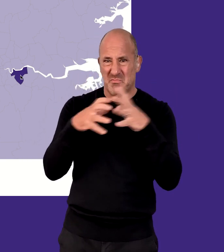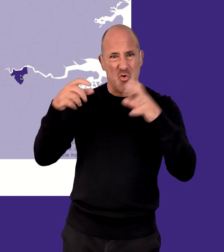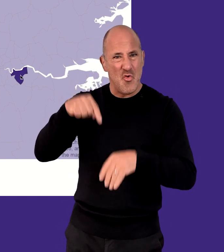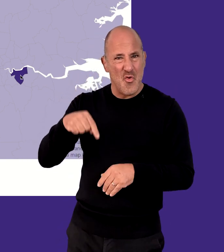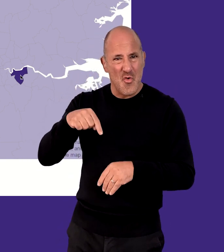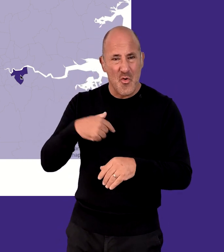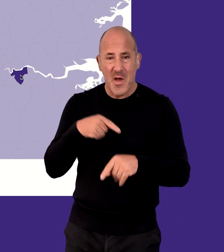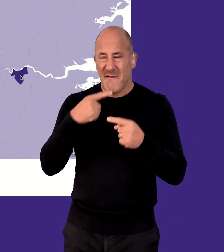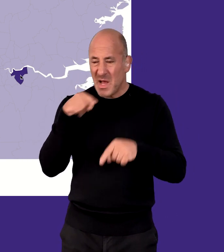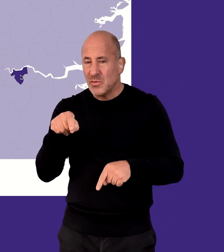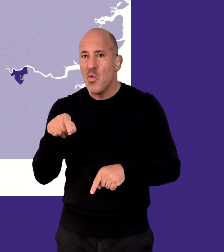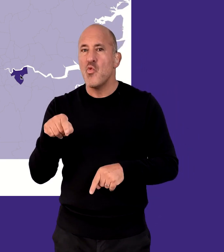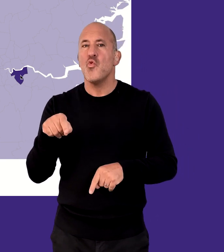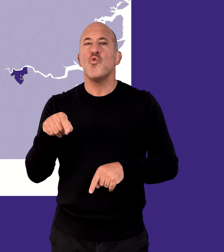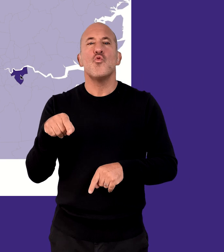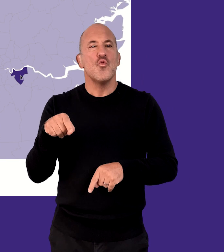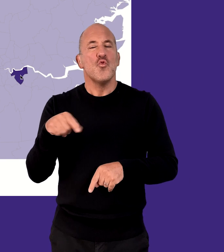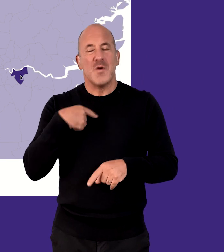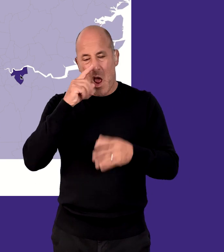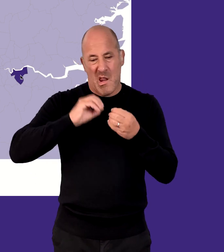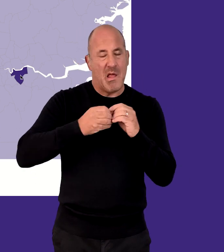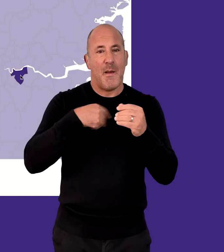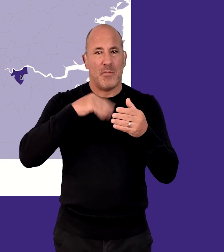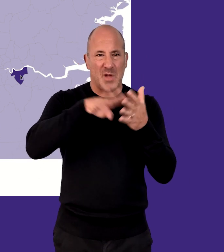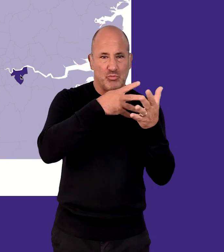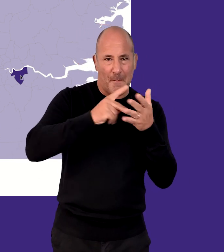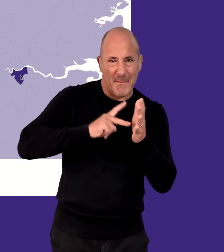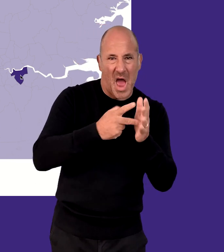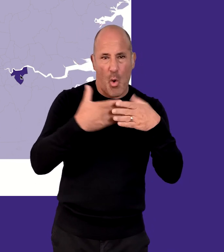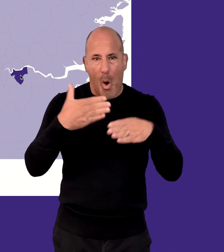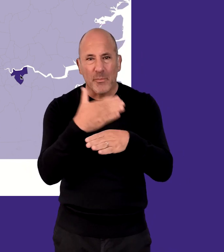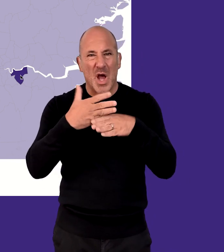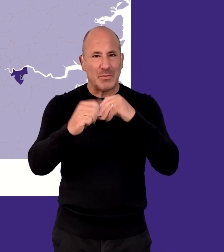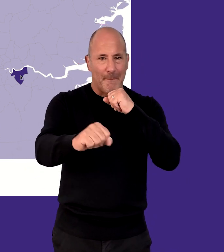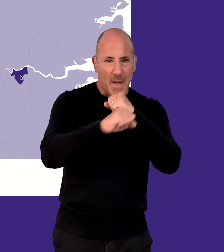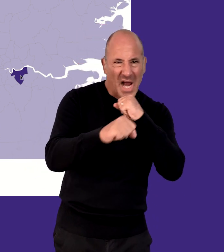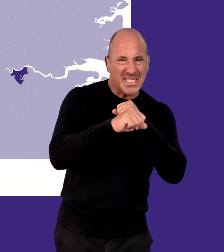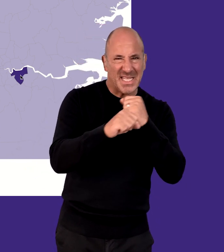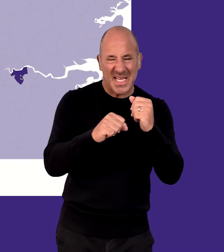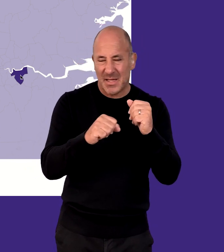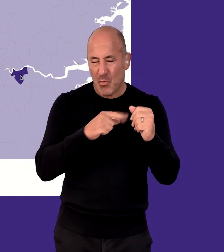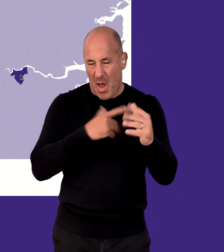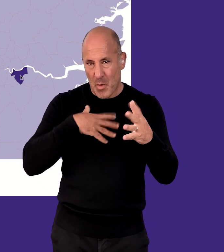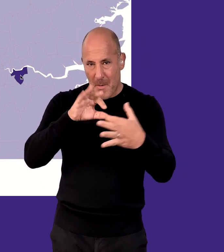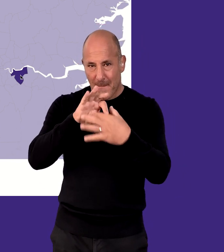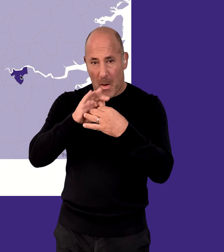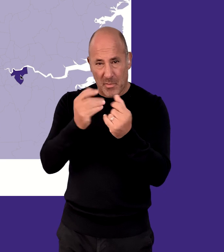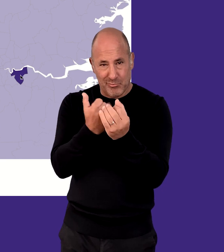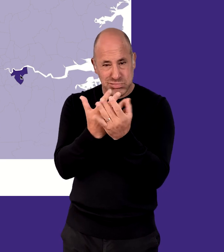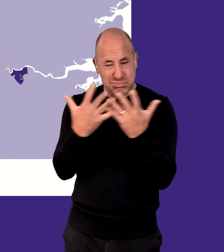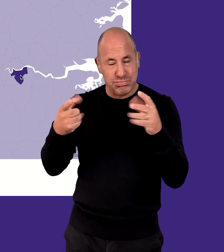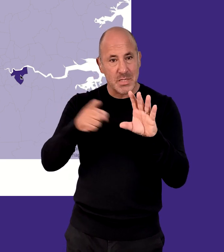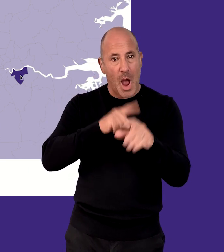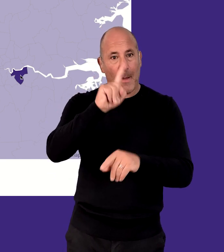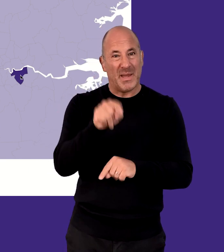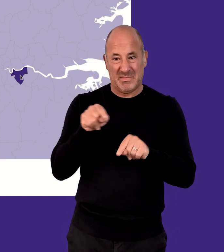and I may use this information to drive schedule planning, operations, and marketing campaigns to ensure I am engaging